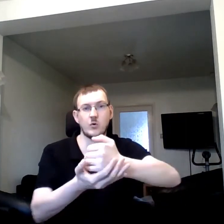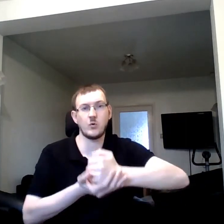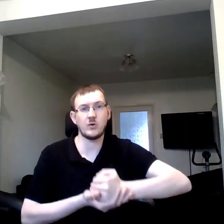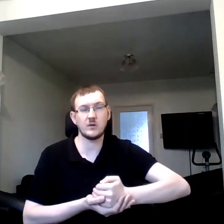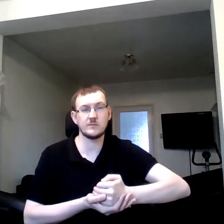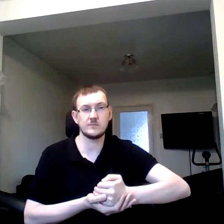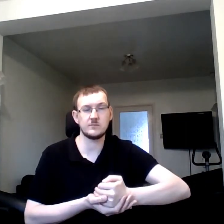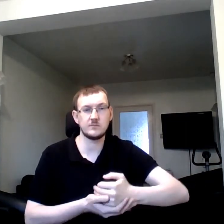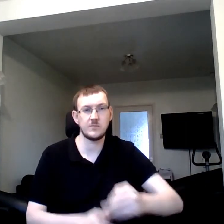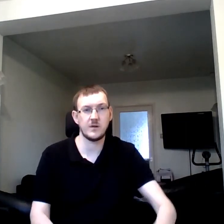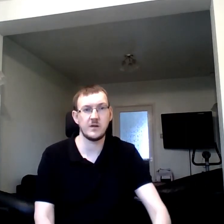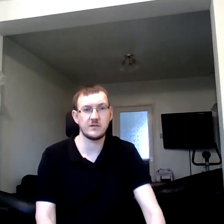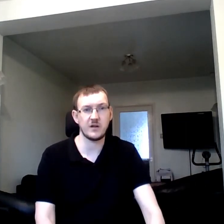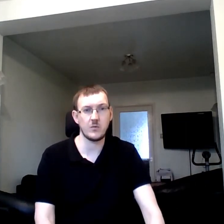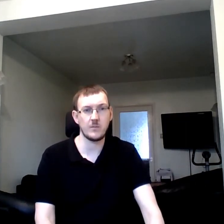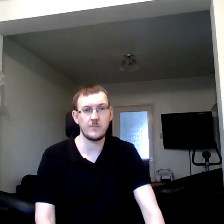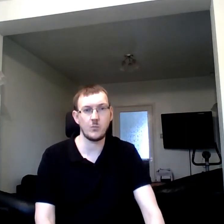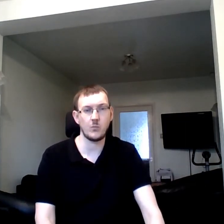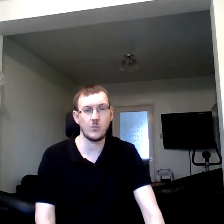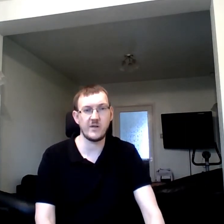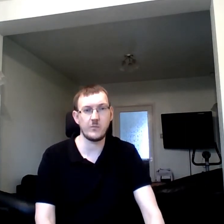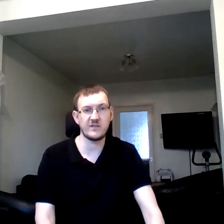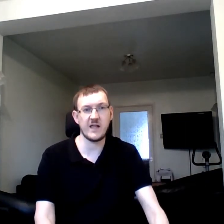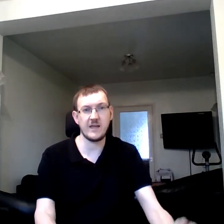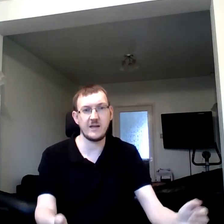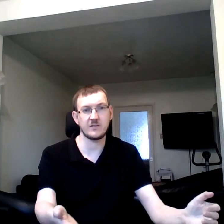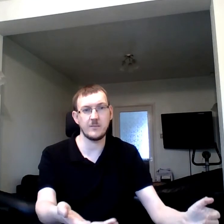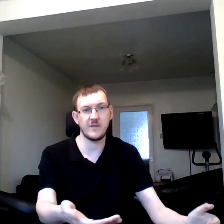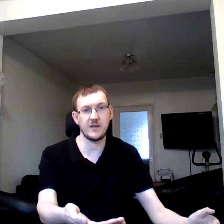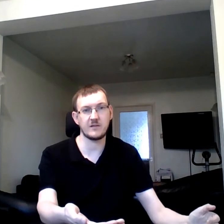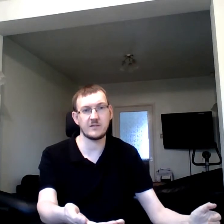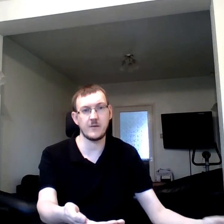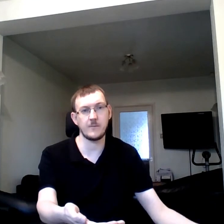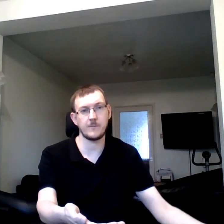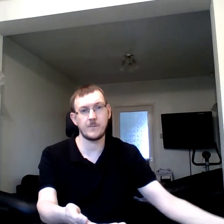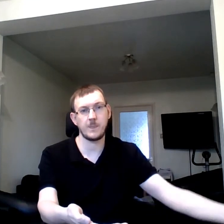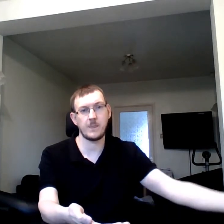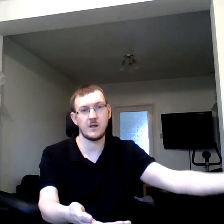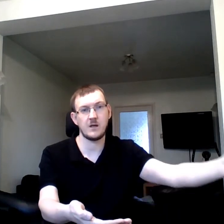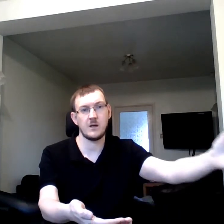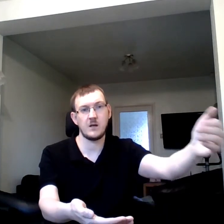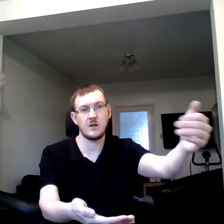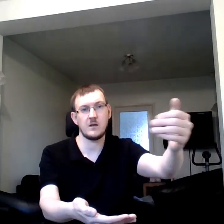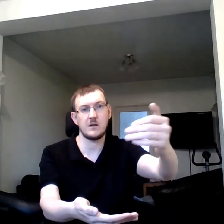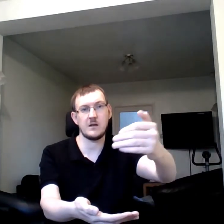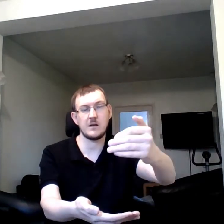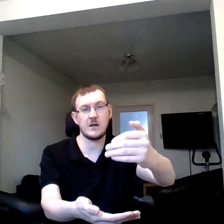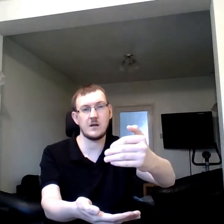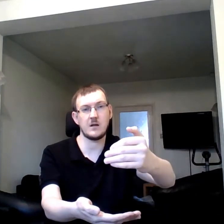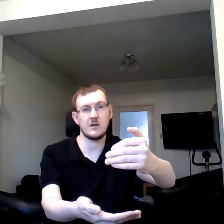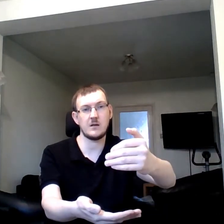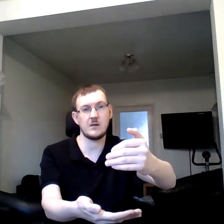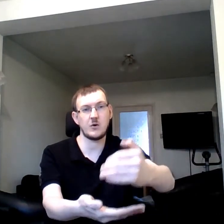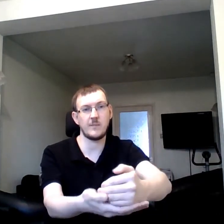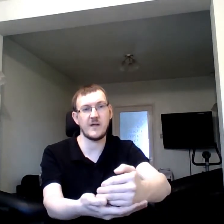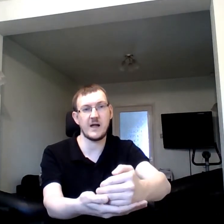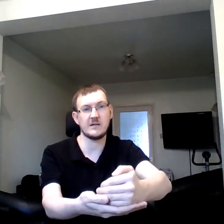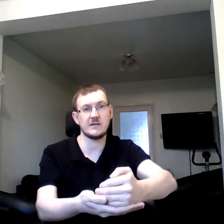all, so we're taking something so cut the hand